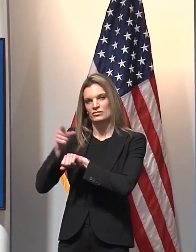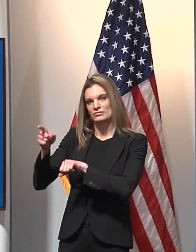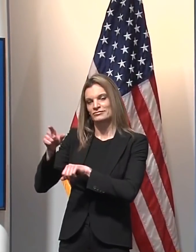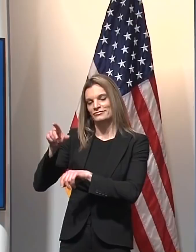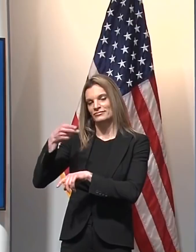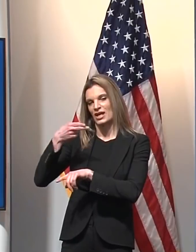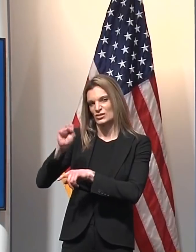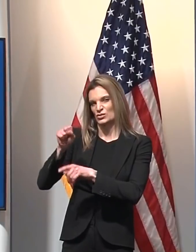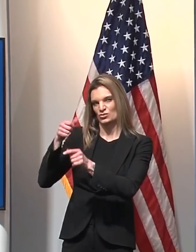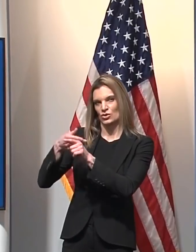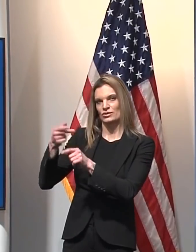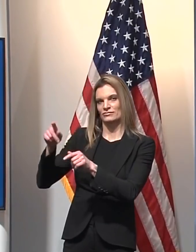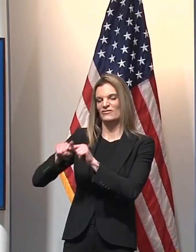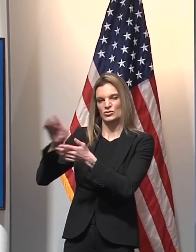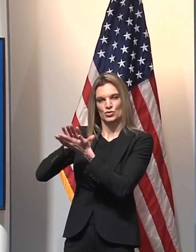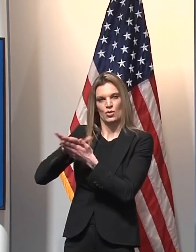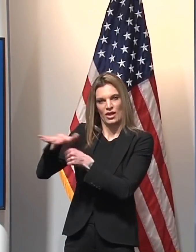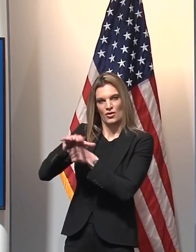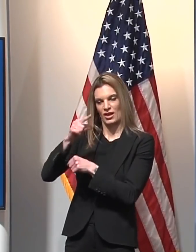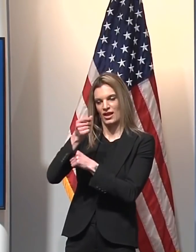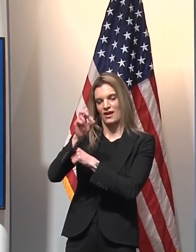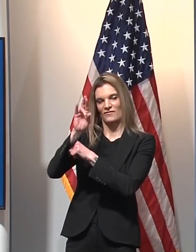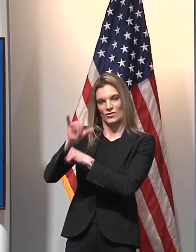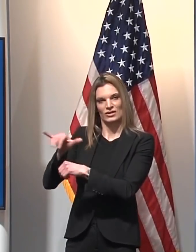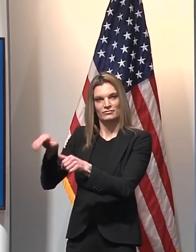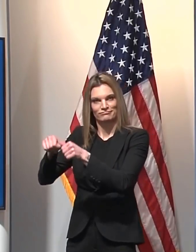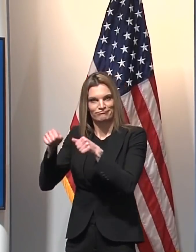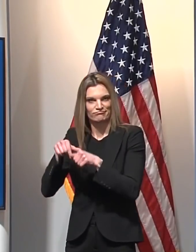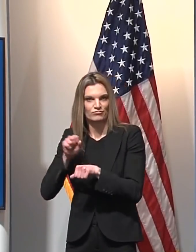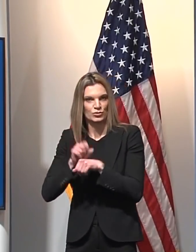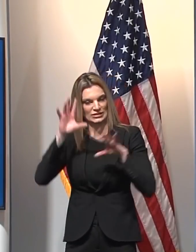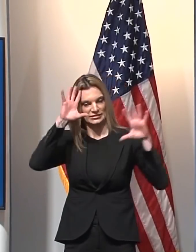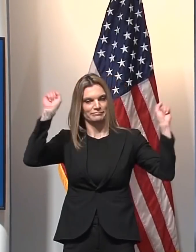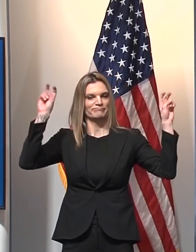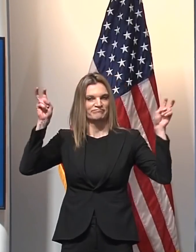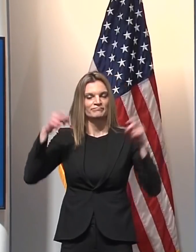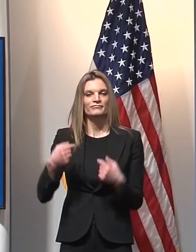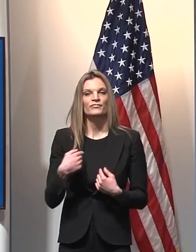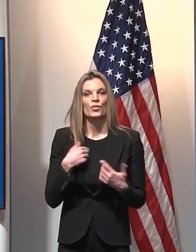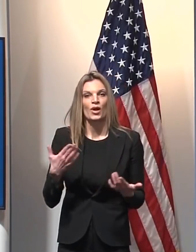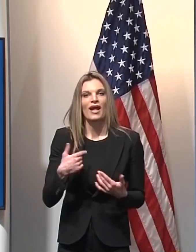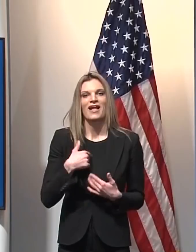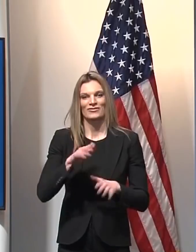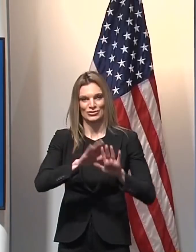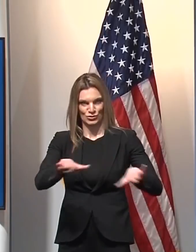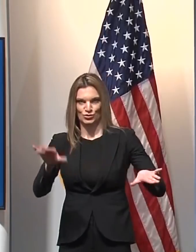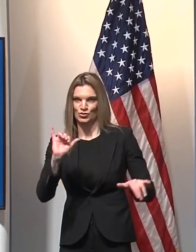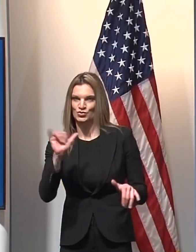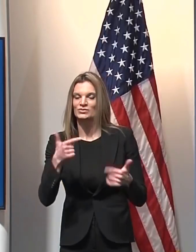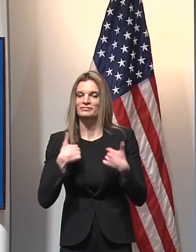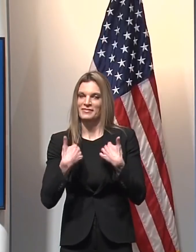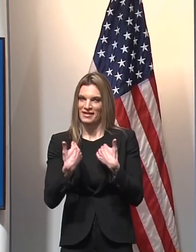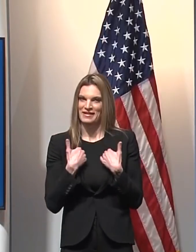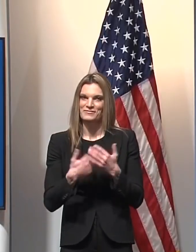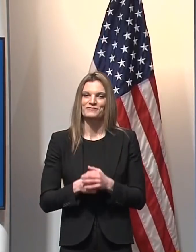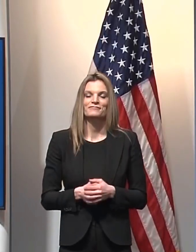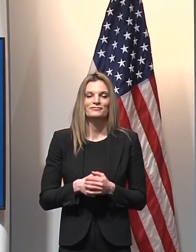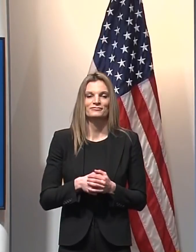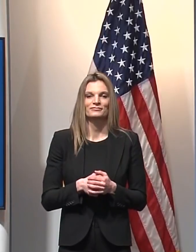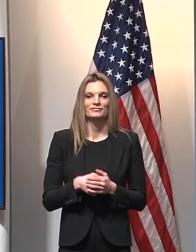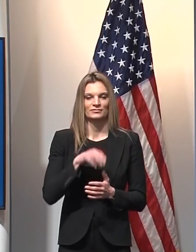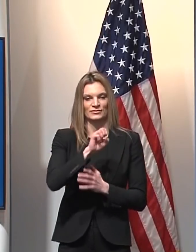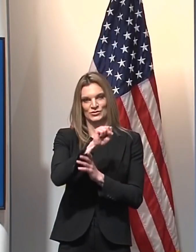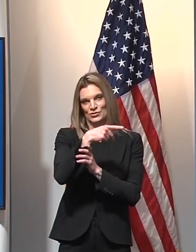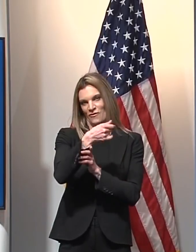Schools. I'm a certified teacher and school administrator and the uncertified parent to Sophia and Max. I'm humbled